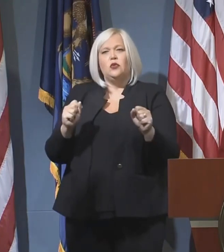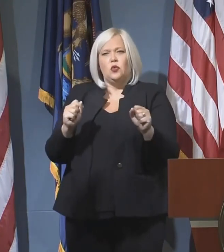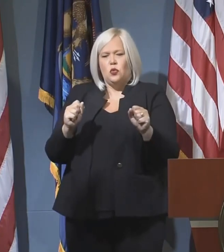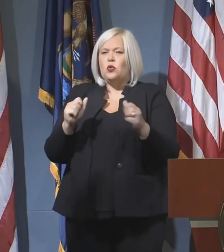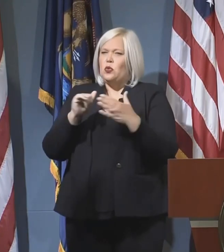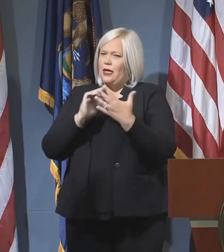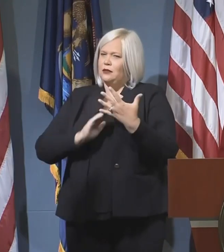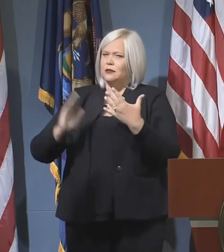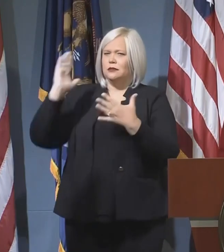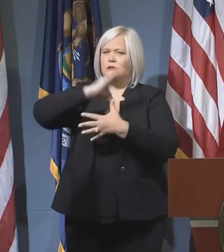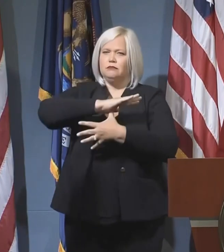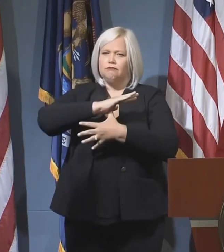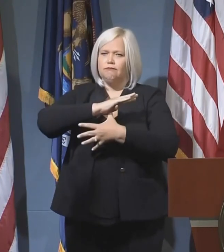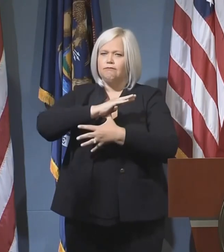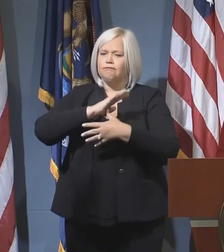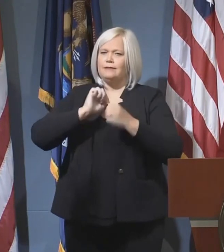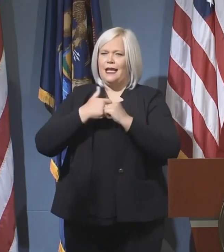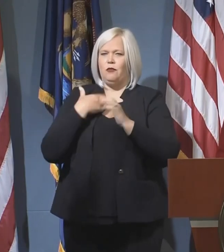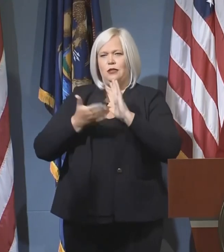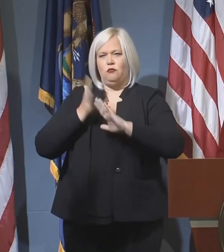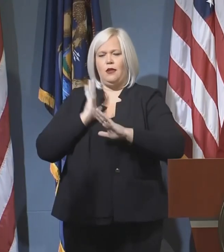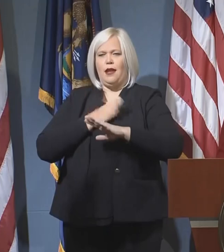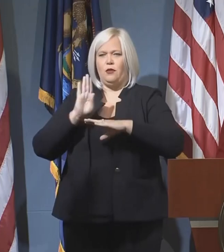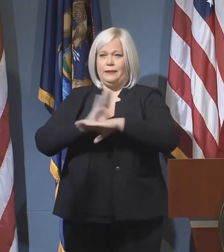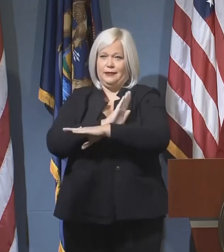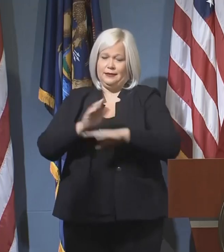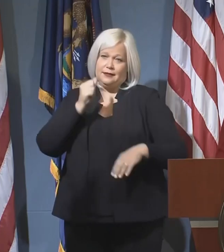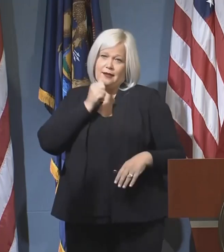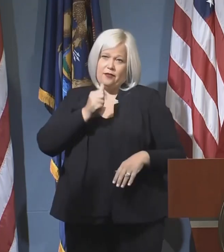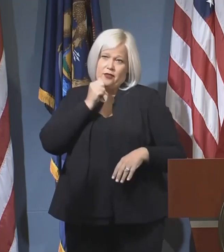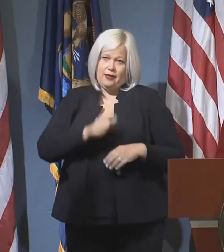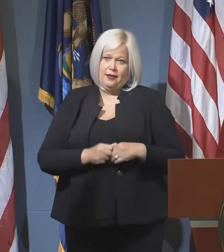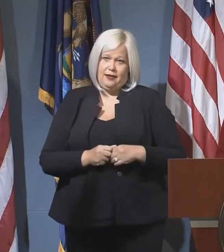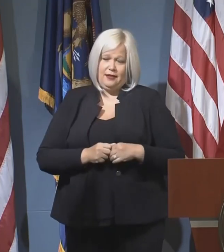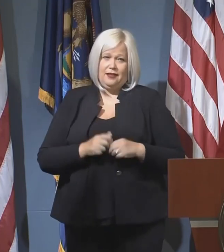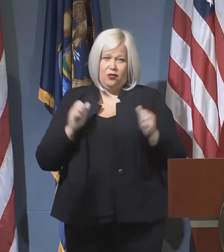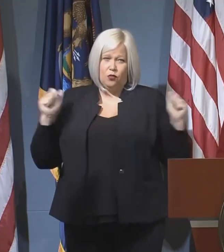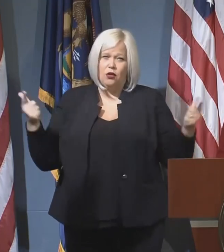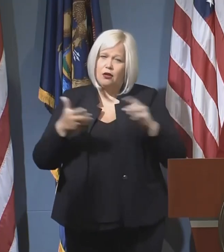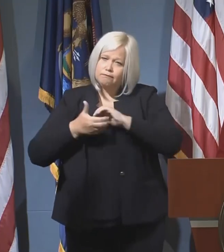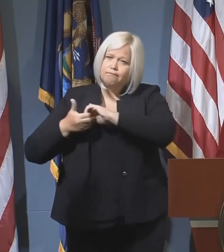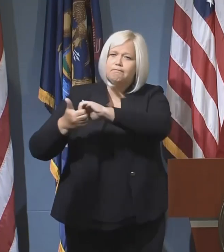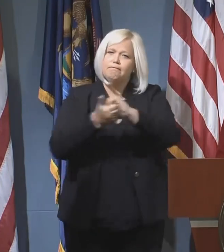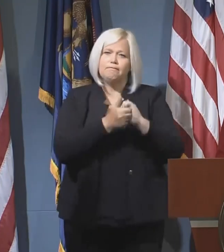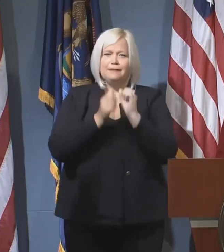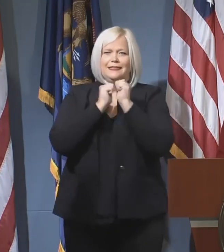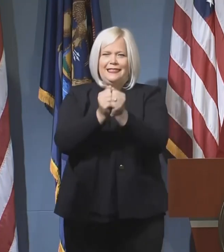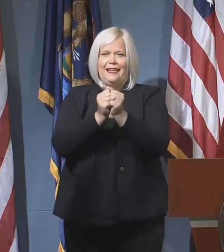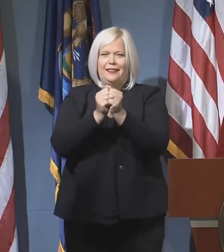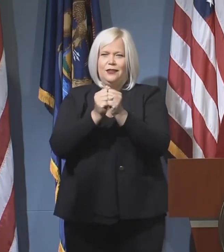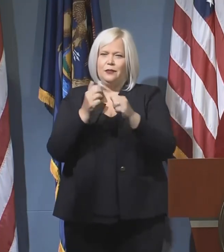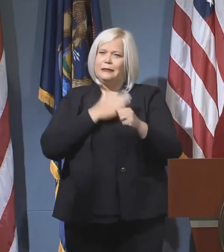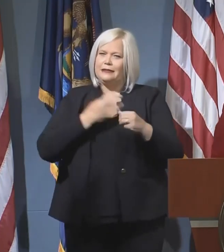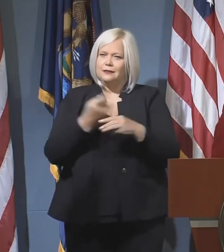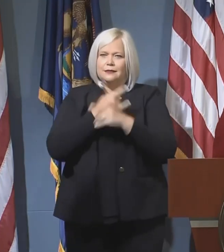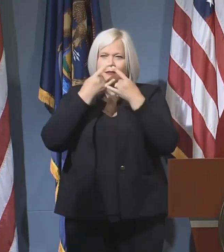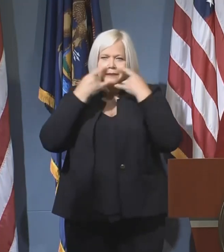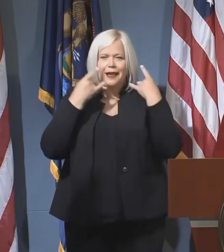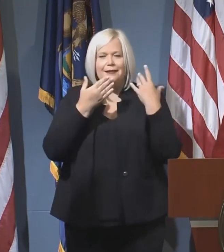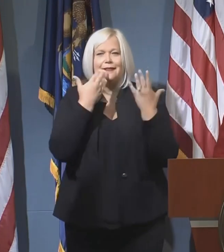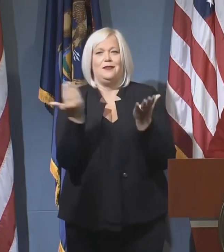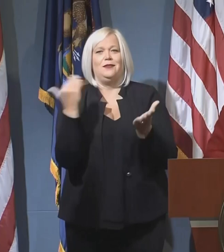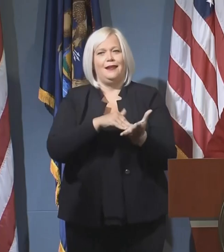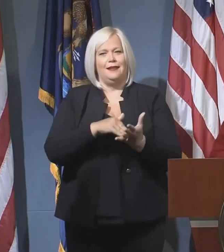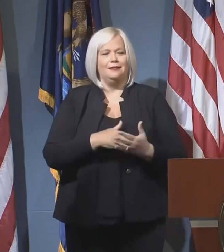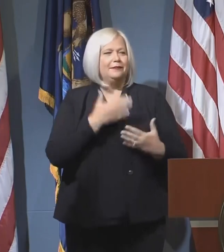will remain at the core of how we operate our business every day. We are in this together, mask up Michigan, and thank you again. Thank